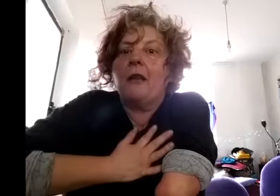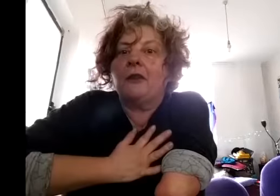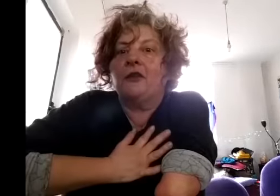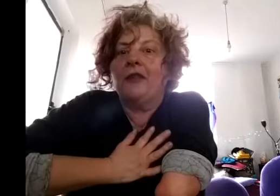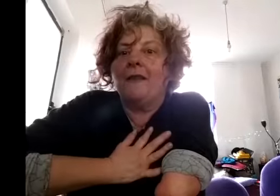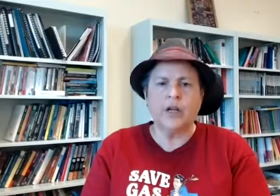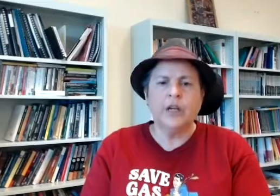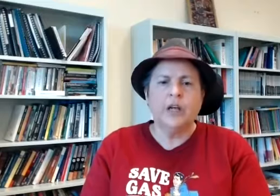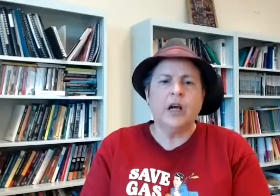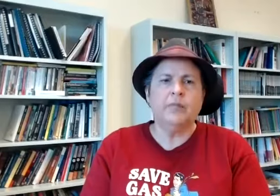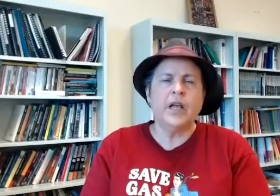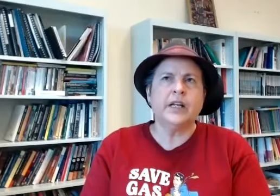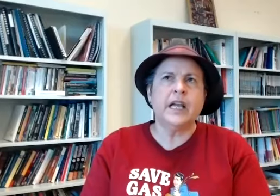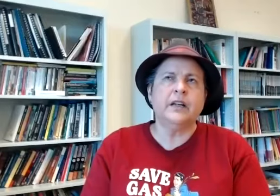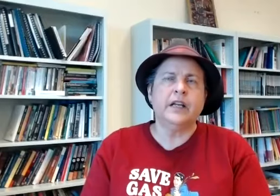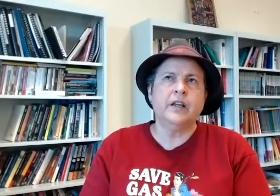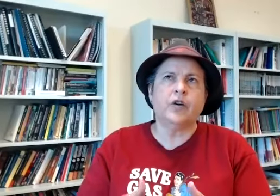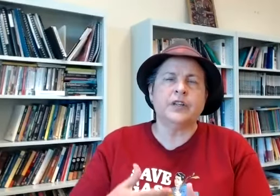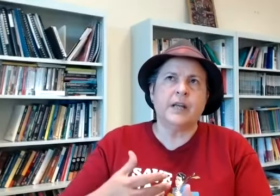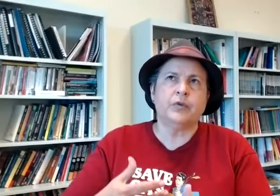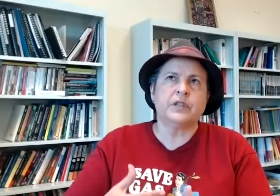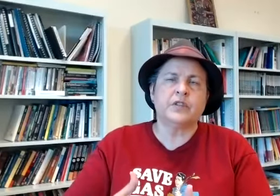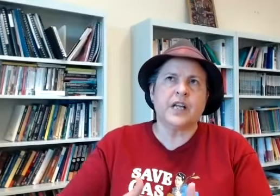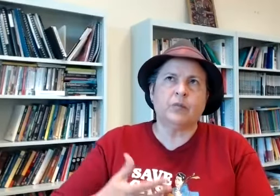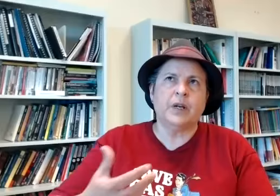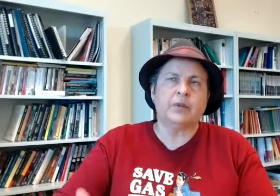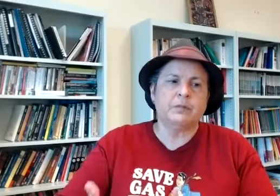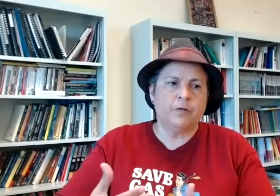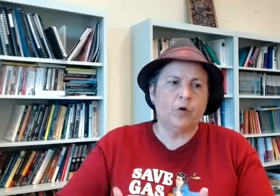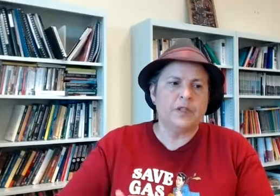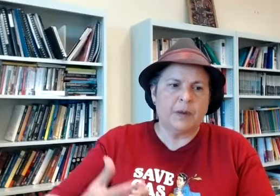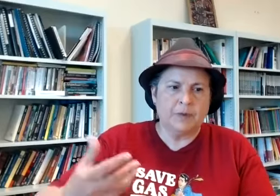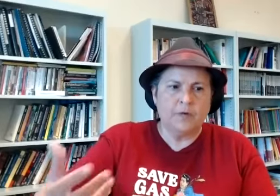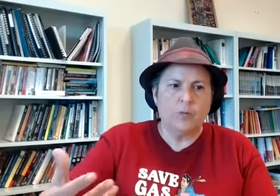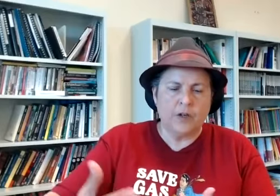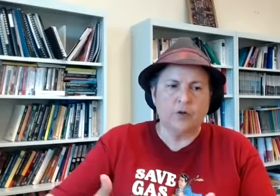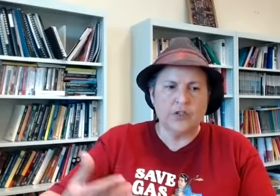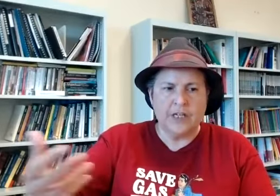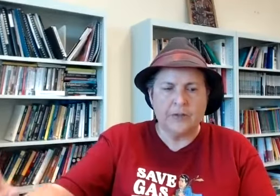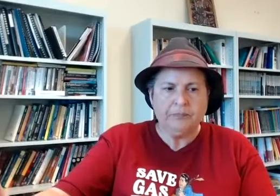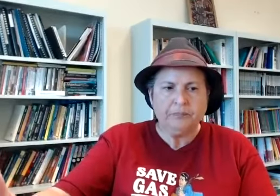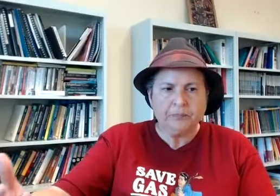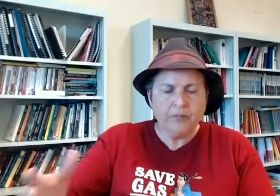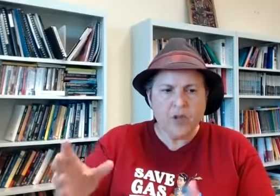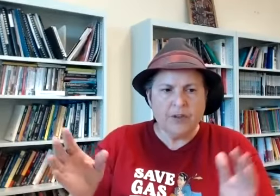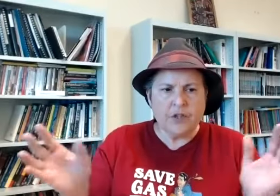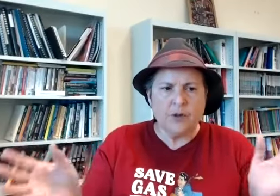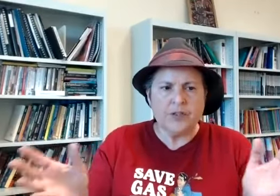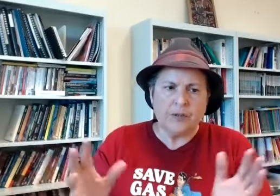Gennaro that's right um and again you've got examples of disabled people's performers but performing content there's not necessarily